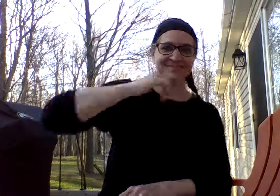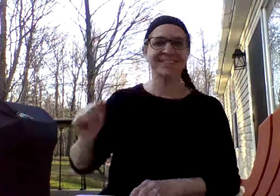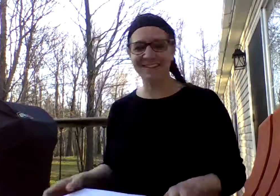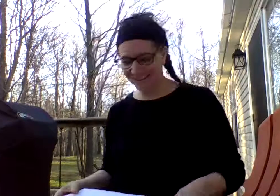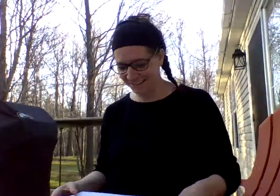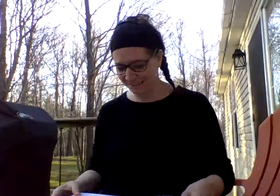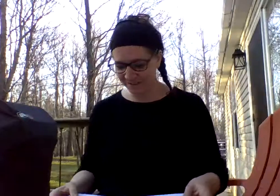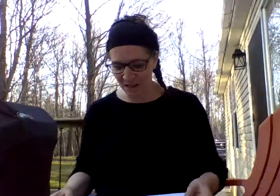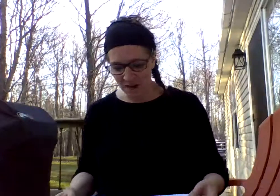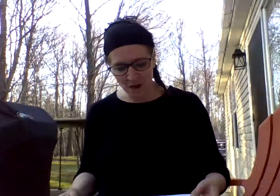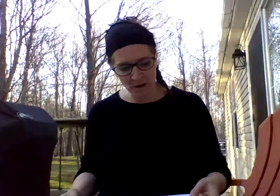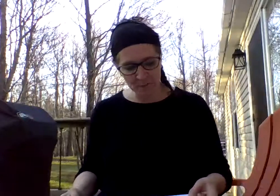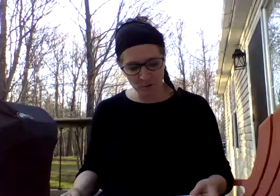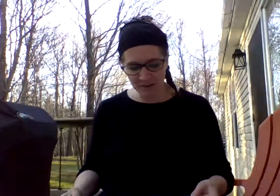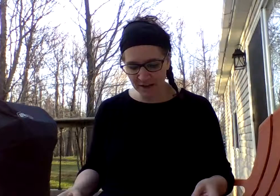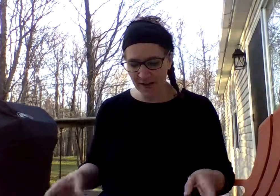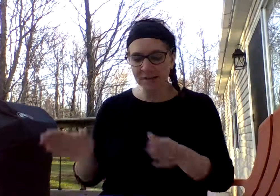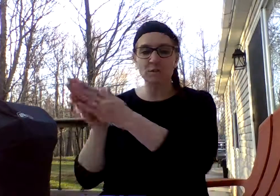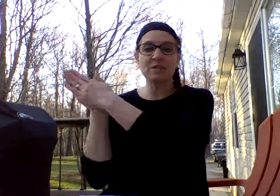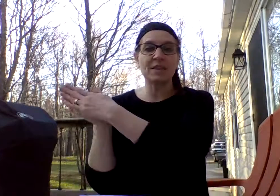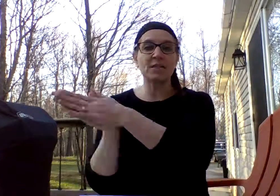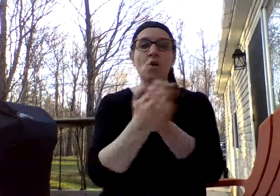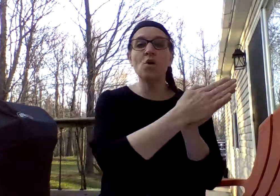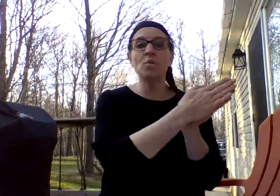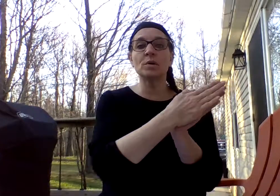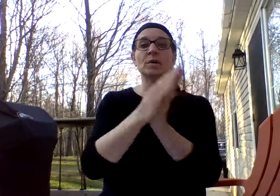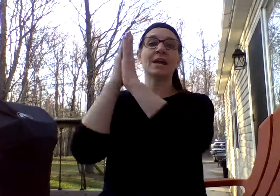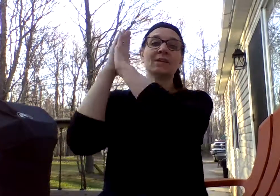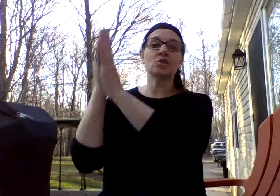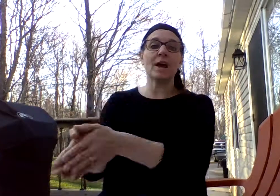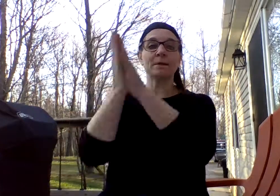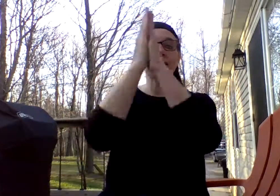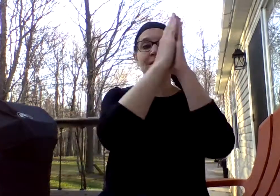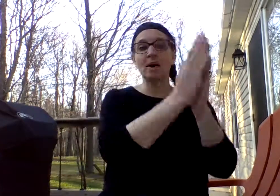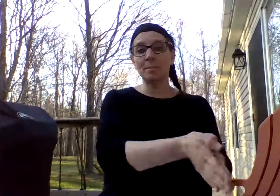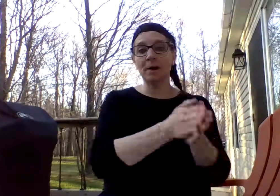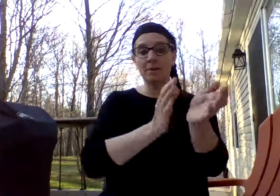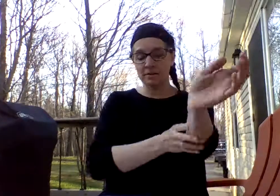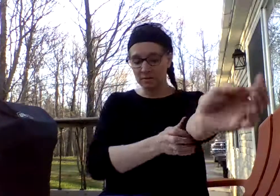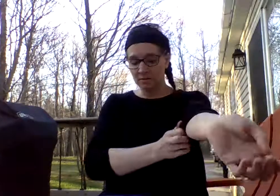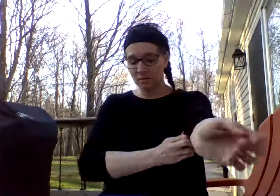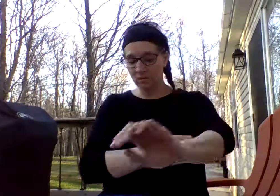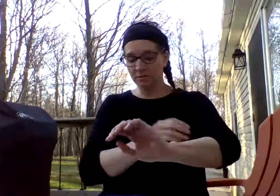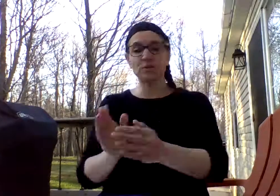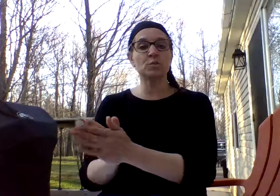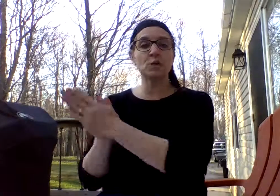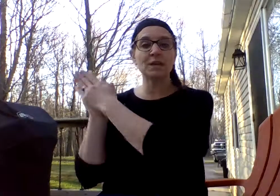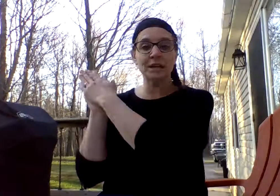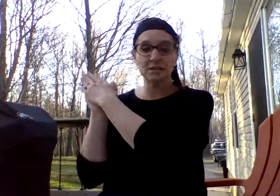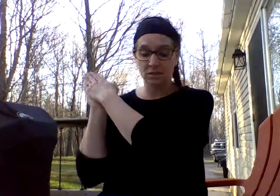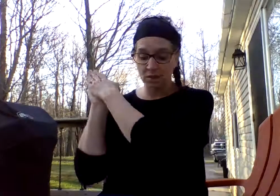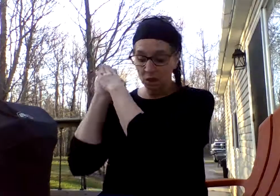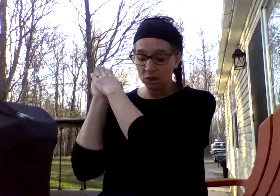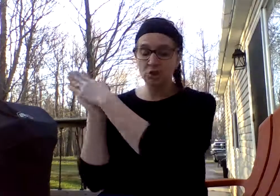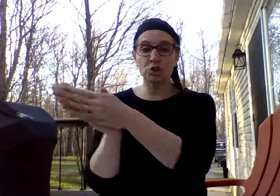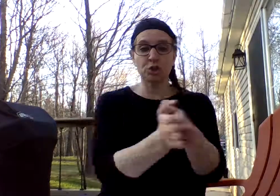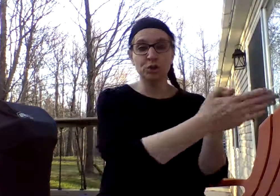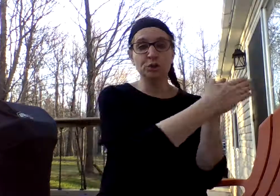Good. All right. Moving on. we're taking the whole word and chopping it apart. So the first word is to,